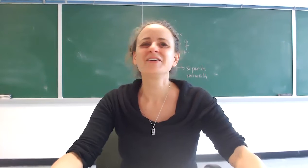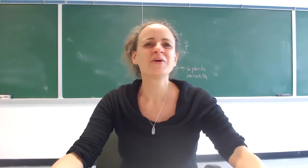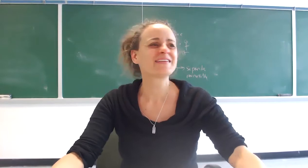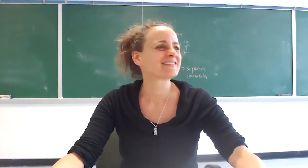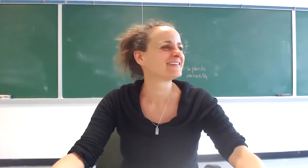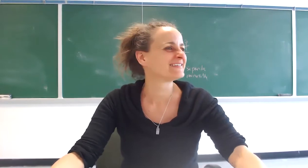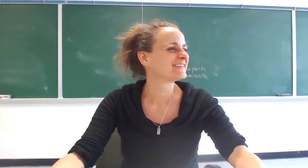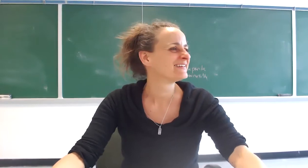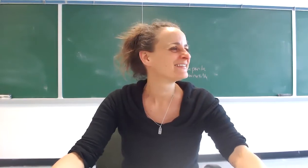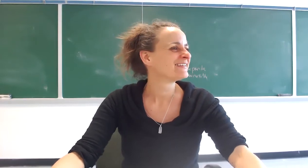questions